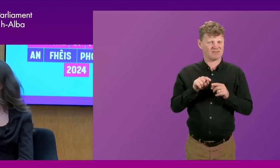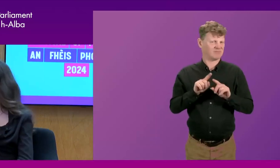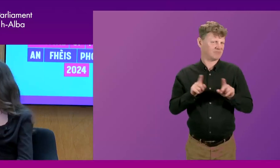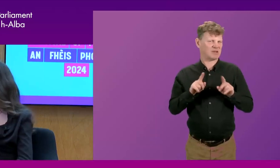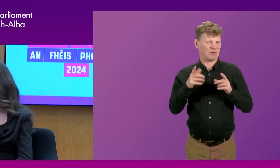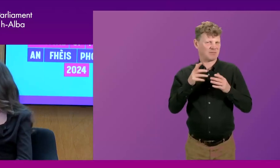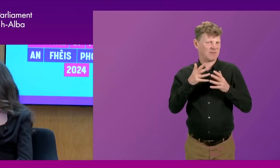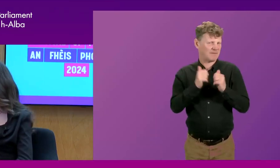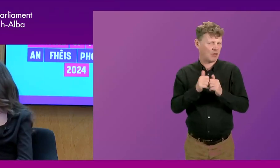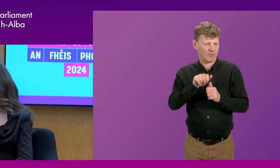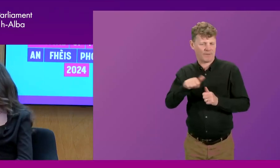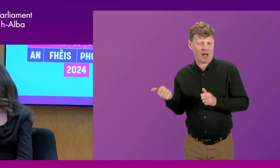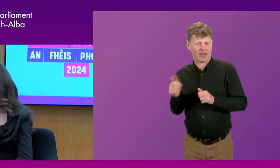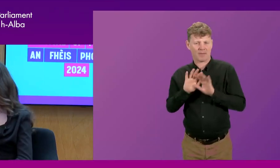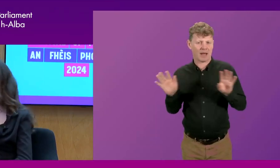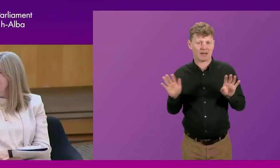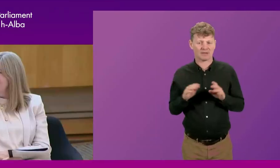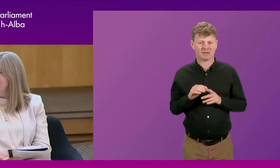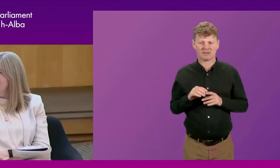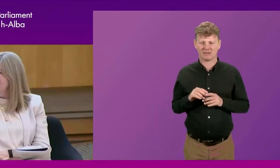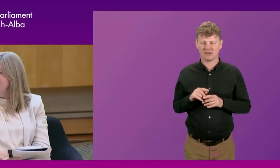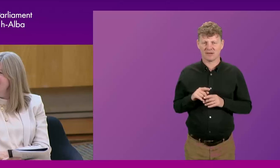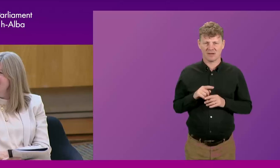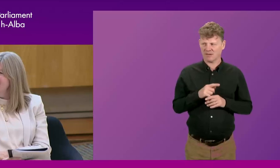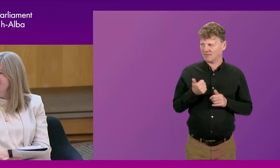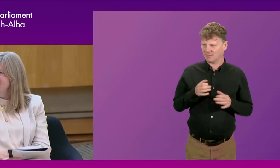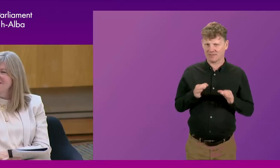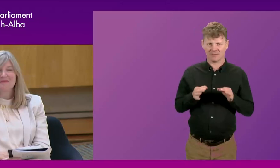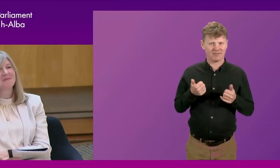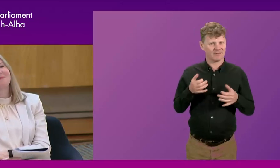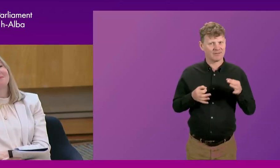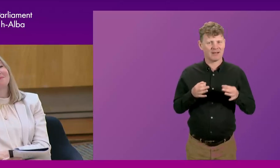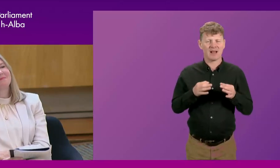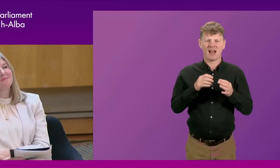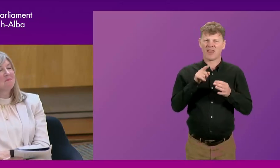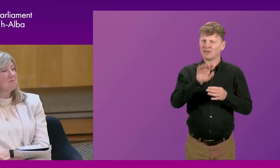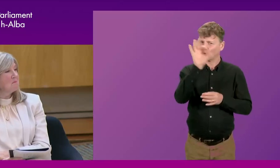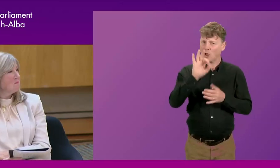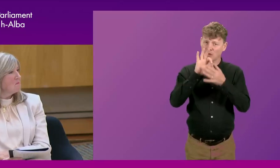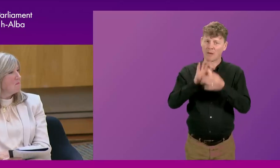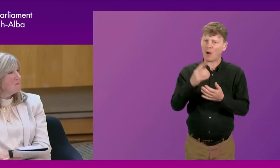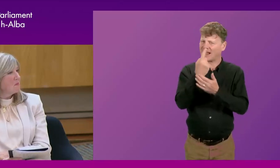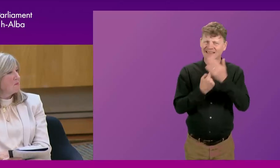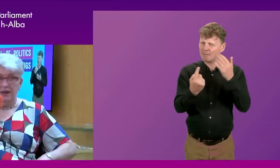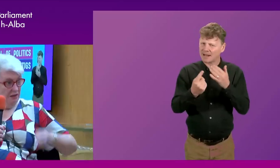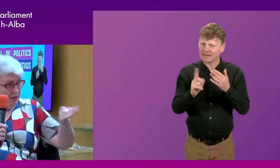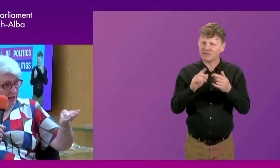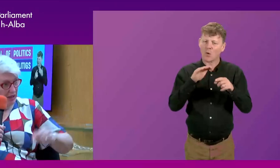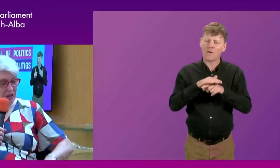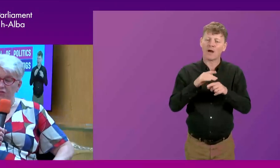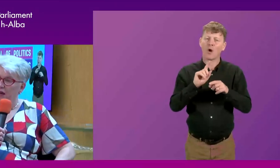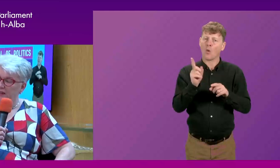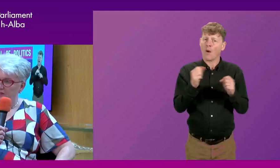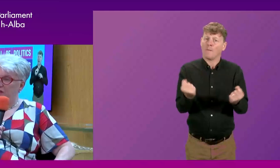point. Okay, Esther? Very tactfully put. I don't think the question's really about independence. I think about what powers has the parliament taken?